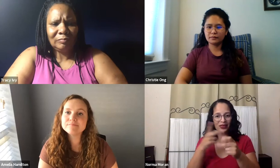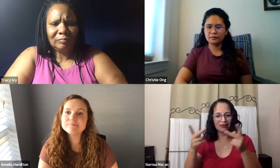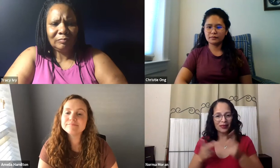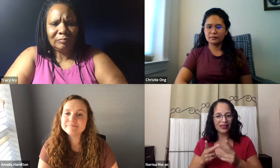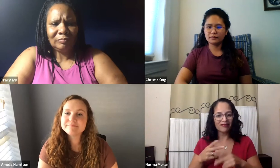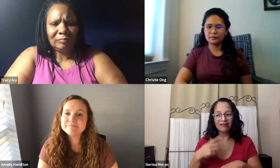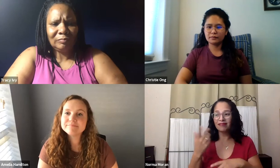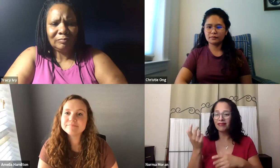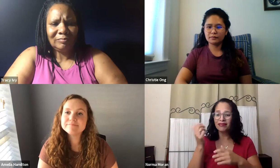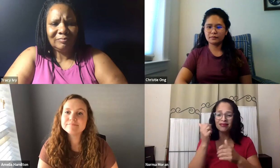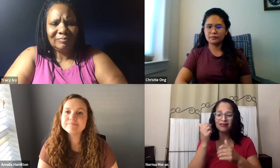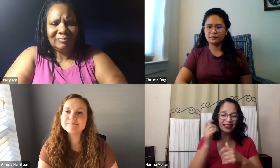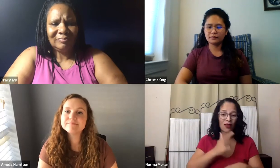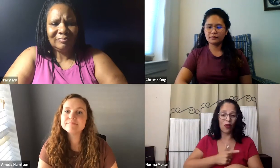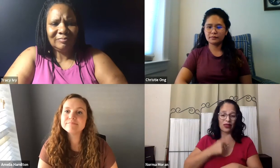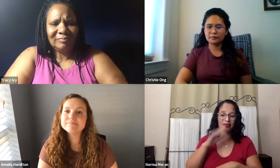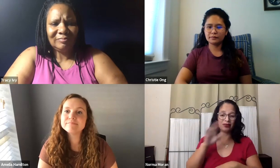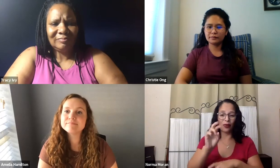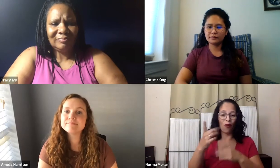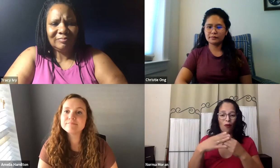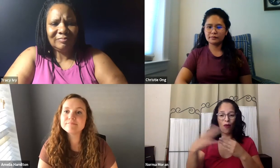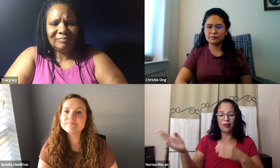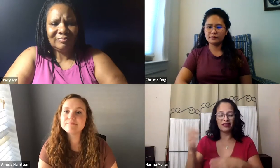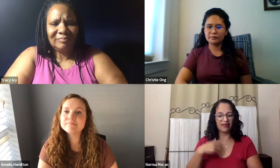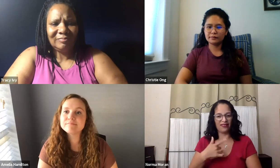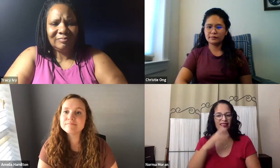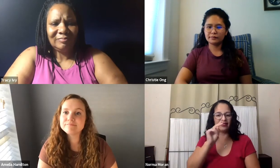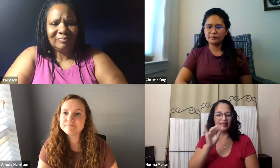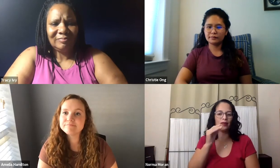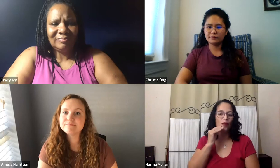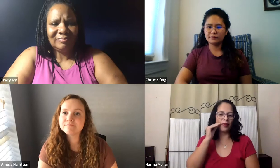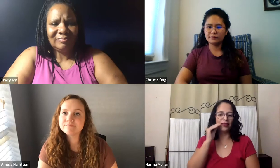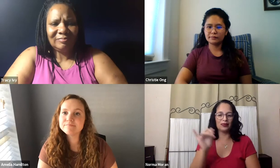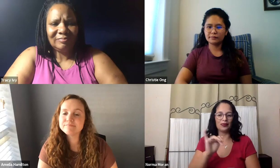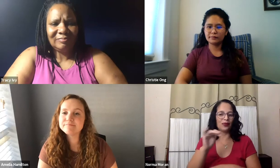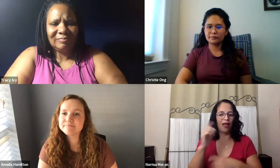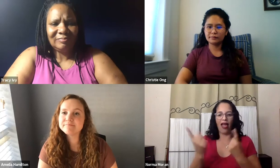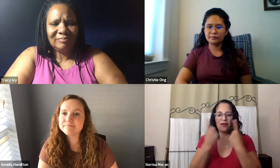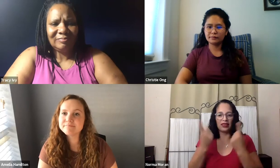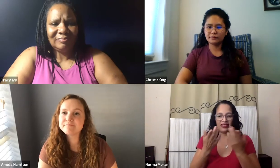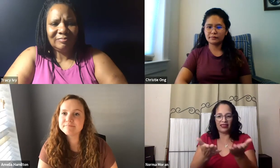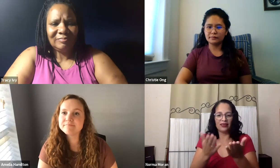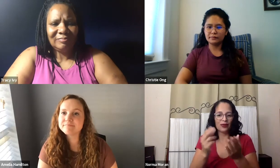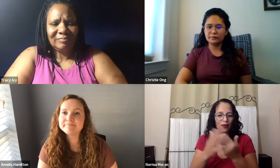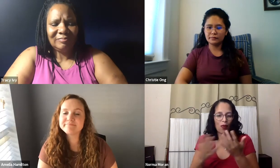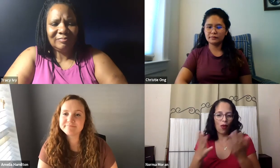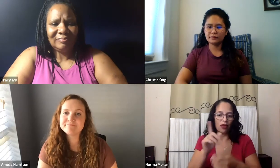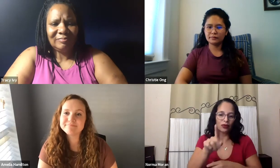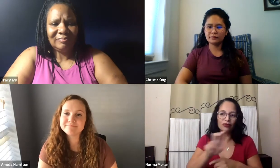I wish that I had thought about that back then. You know, Lorianne really opened the door for me and I was so happy and